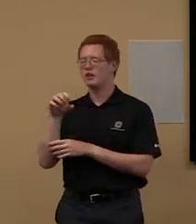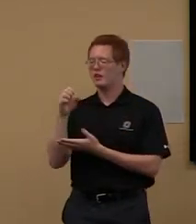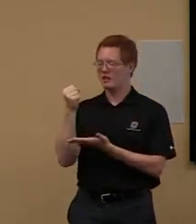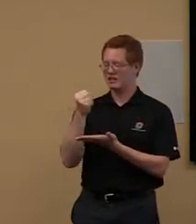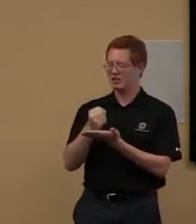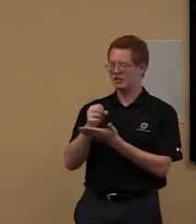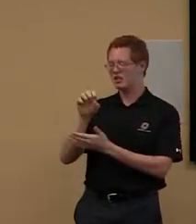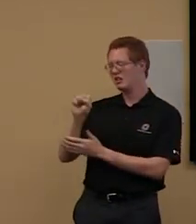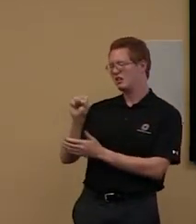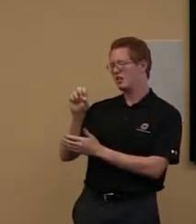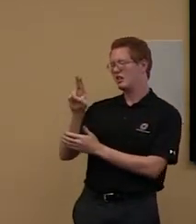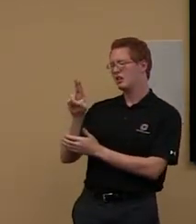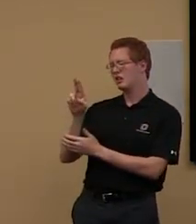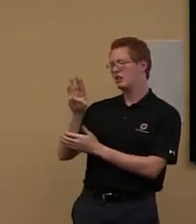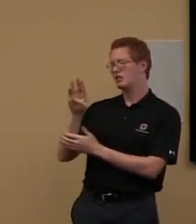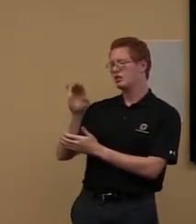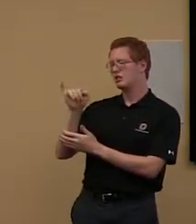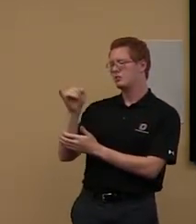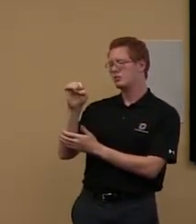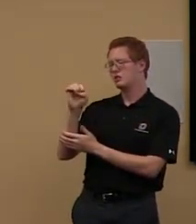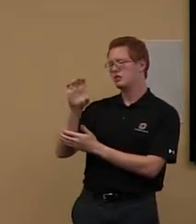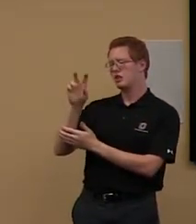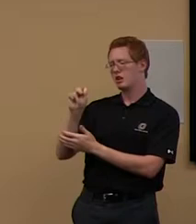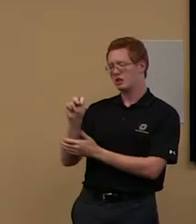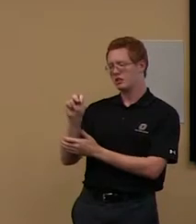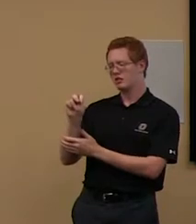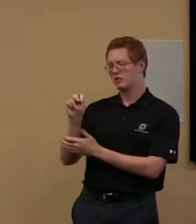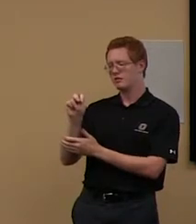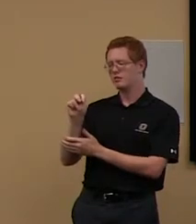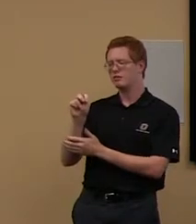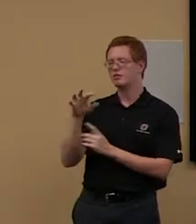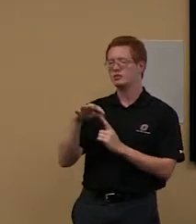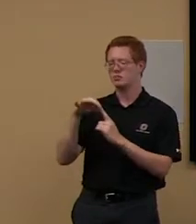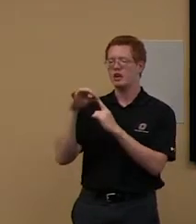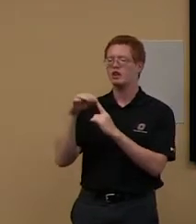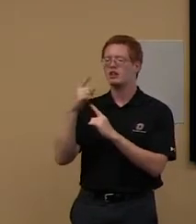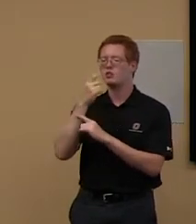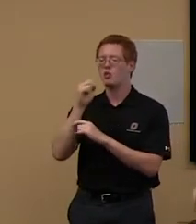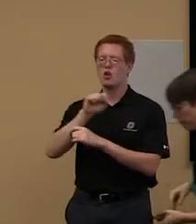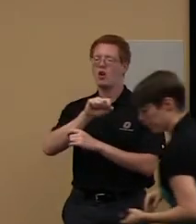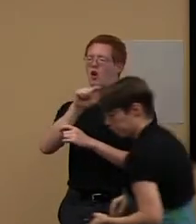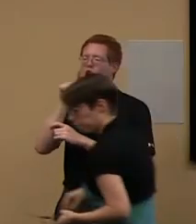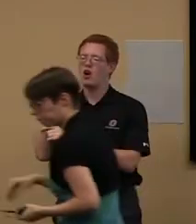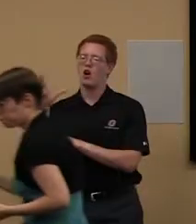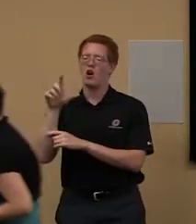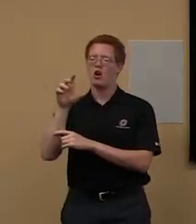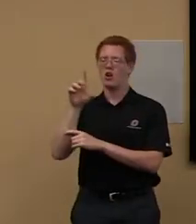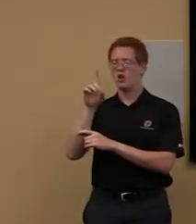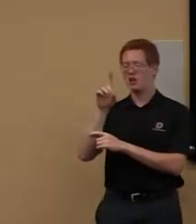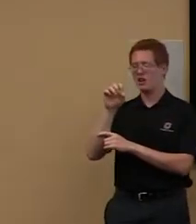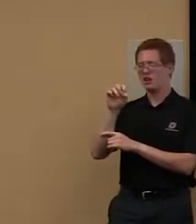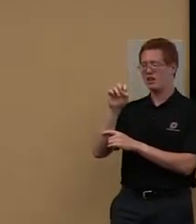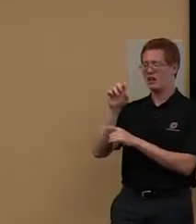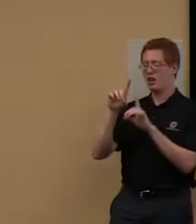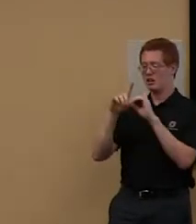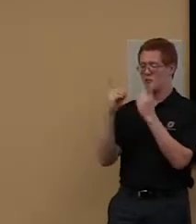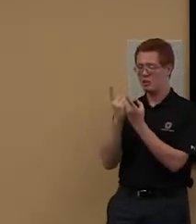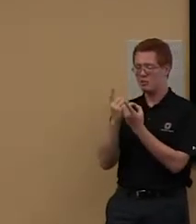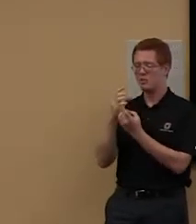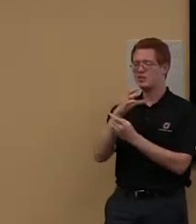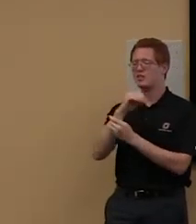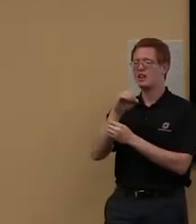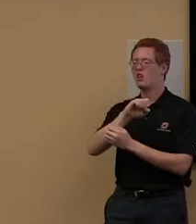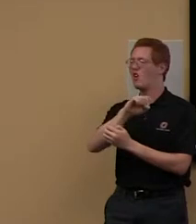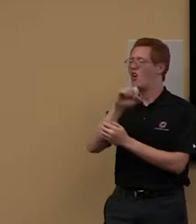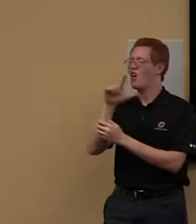every area, in every department and every topic. So, and that is on the